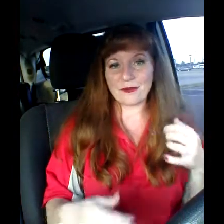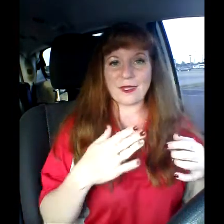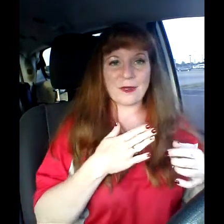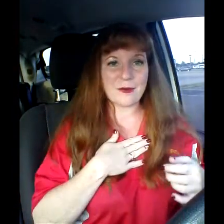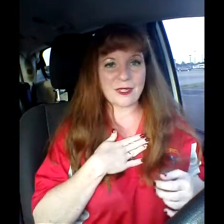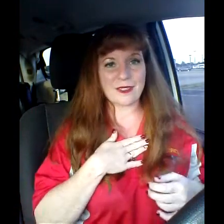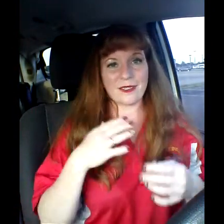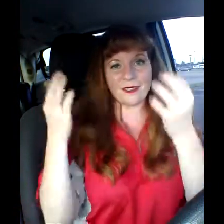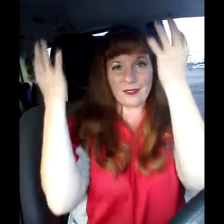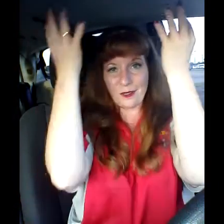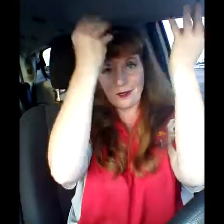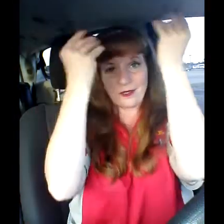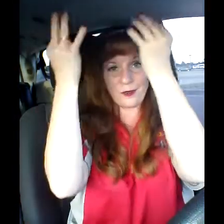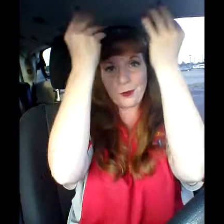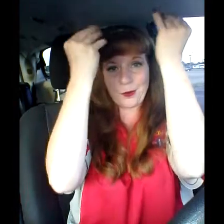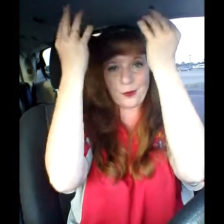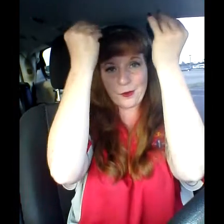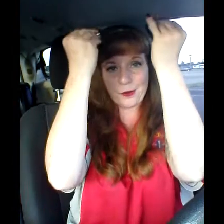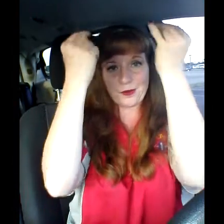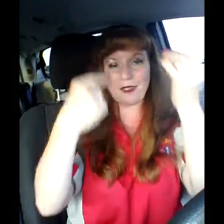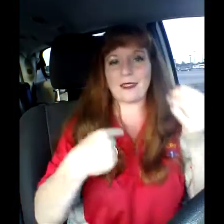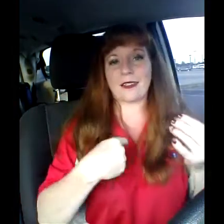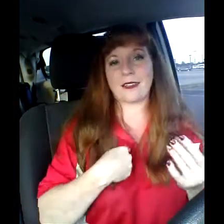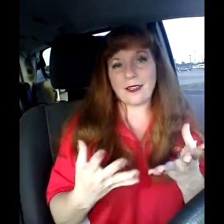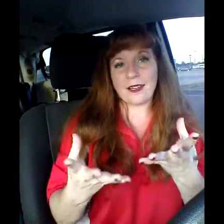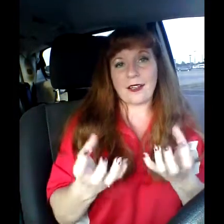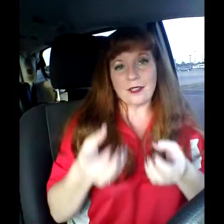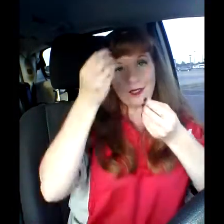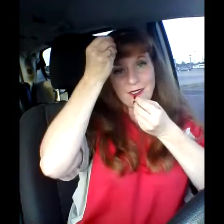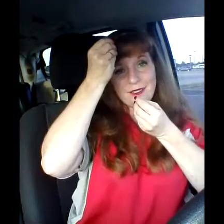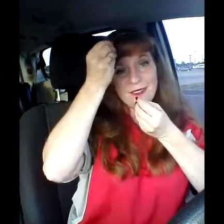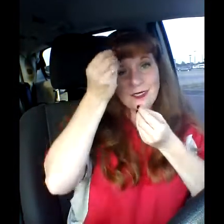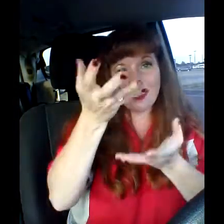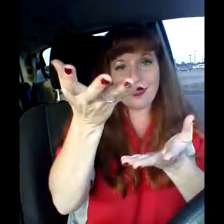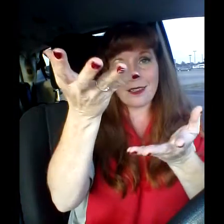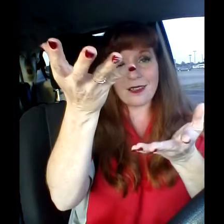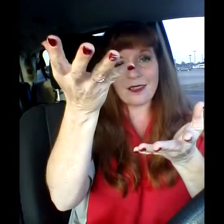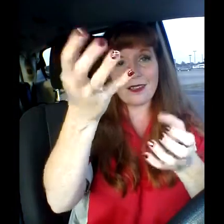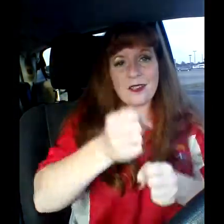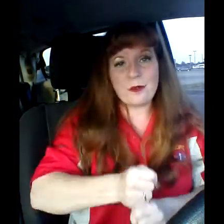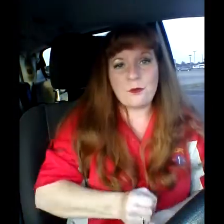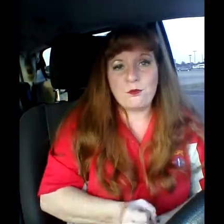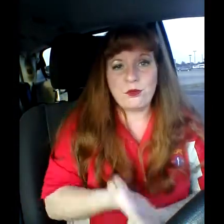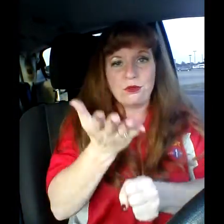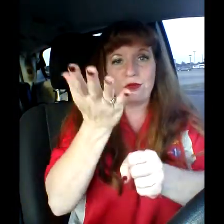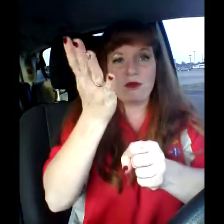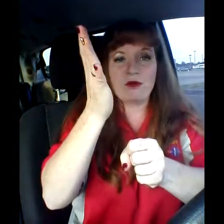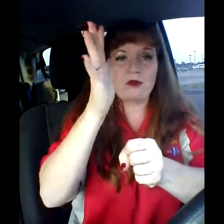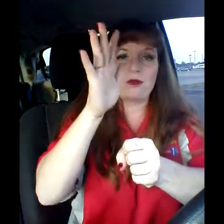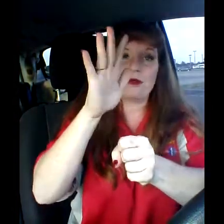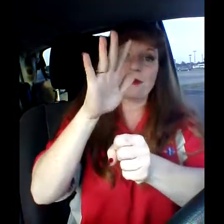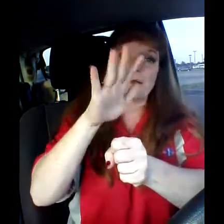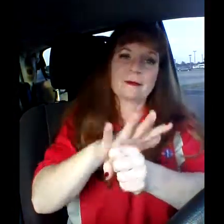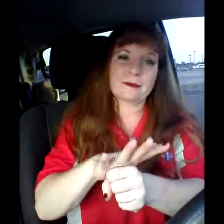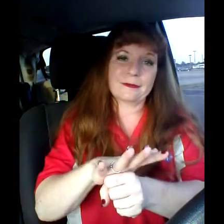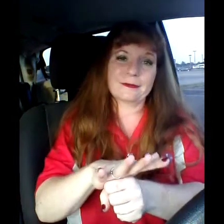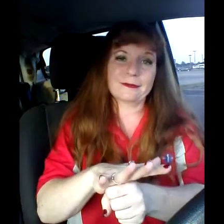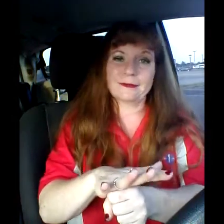What a place, that I wanna see, and just don't come in